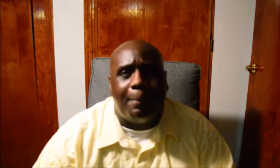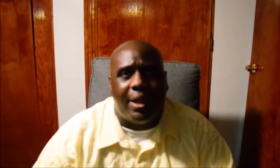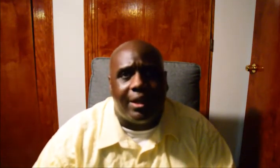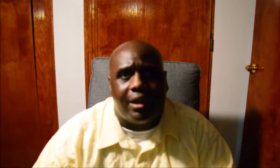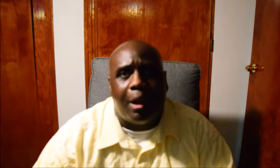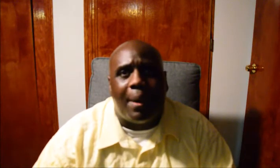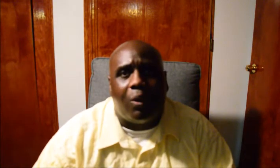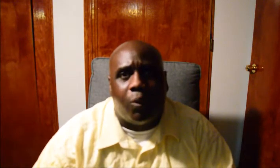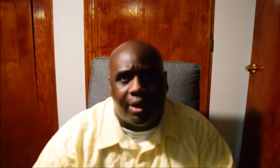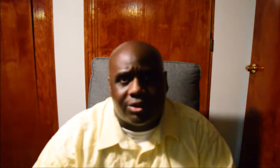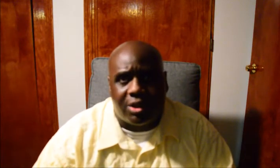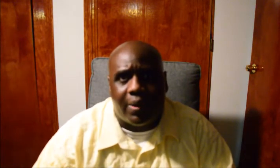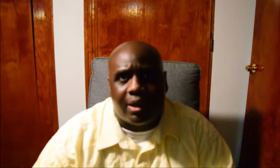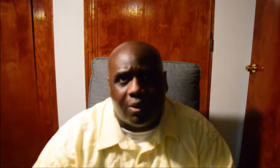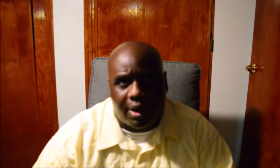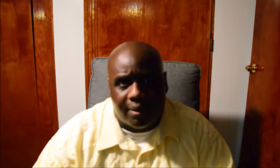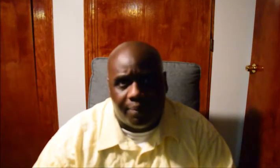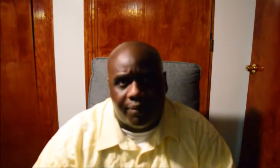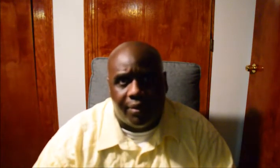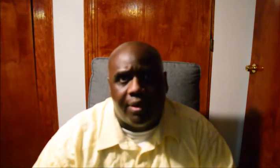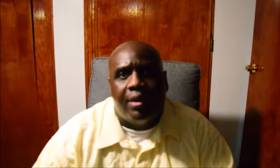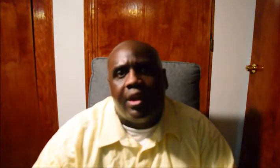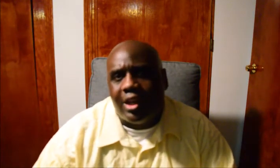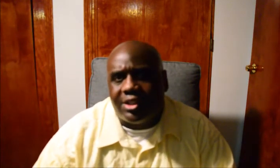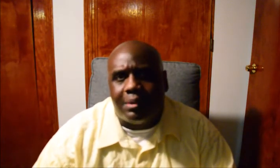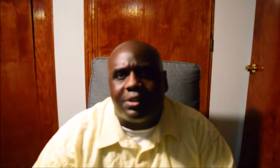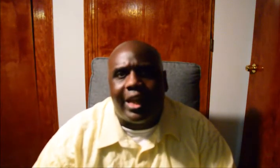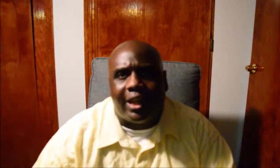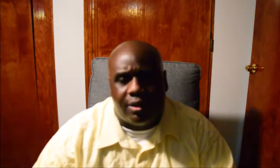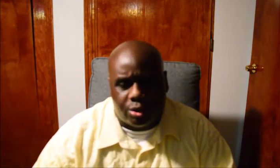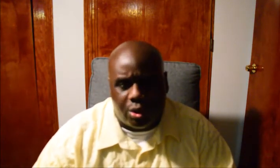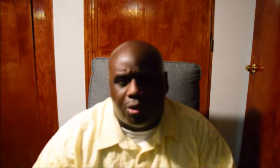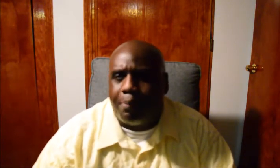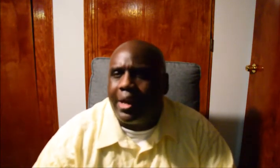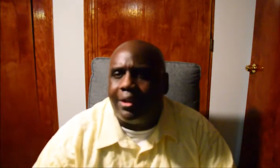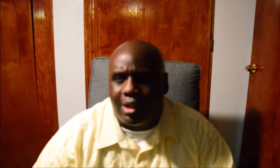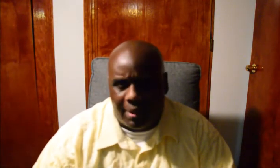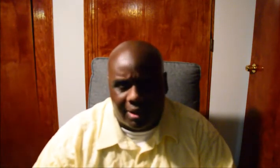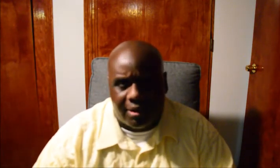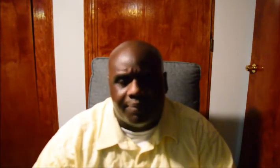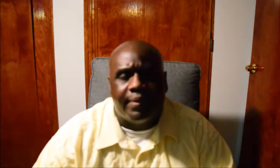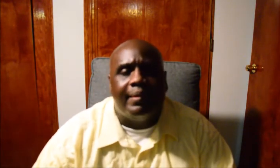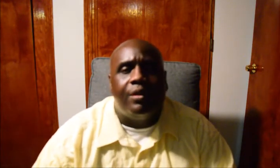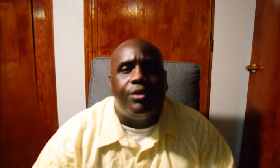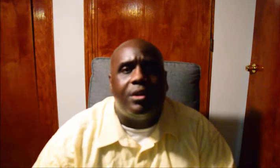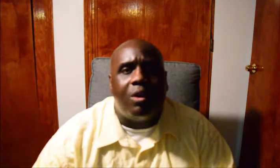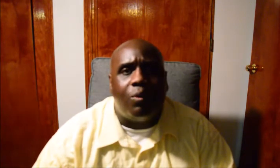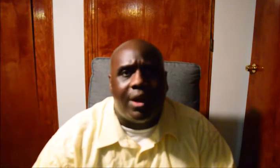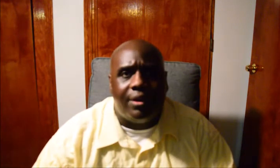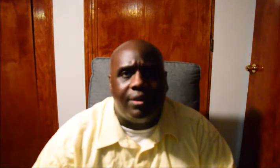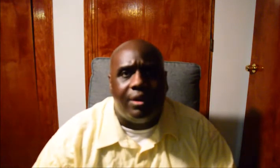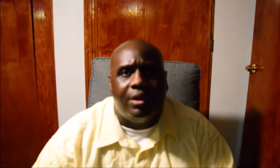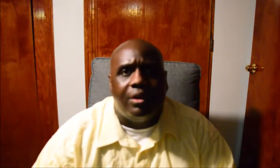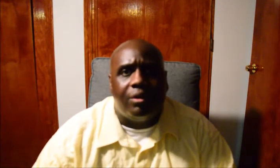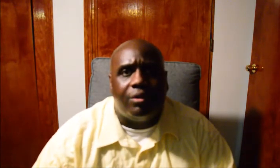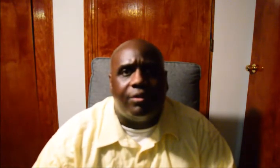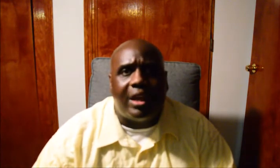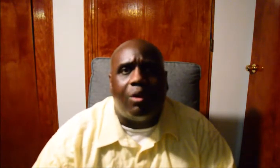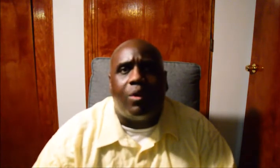different opinion about what is going on. And it seems like in this whole pandemic, no one,